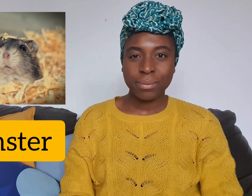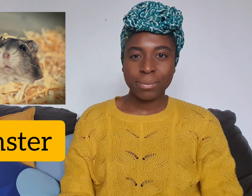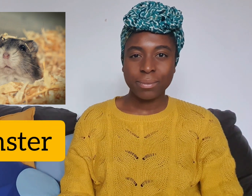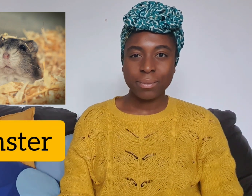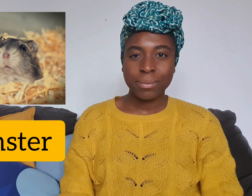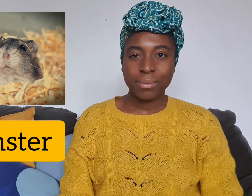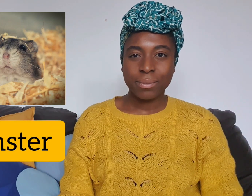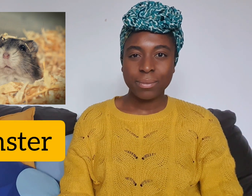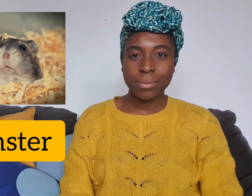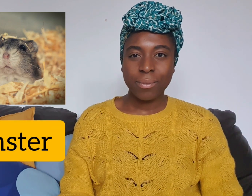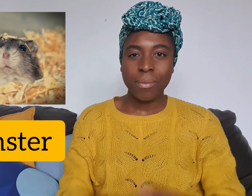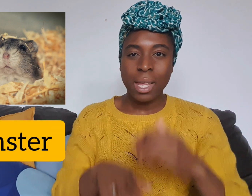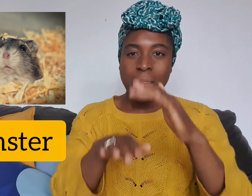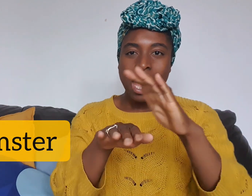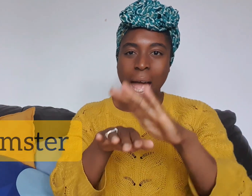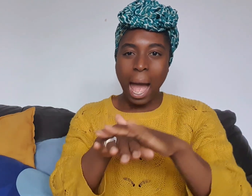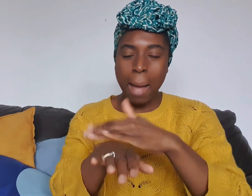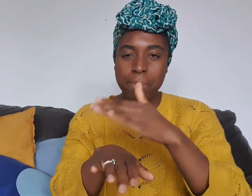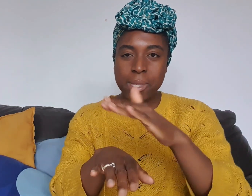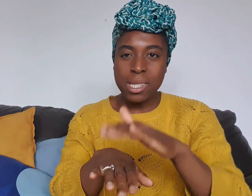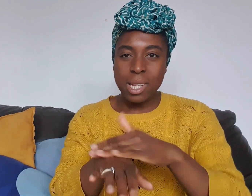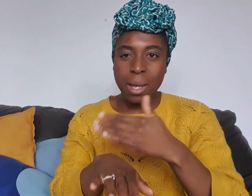Hamster Hamster